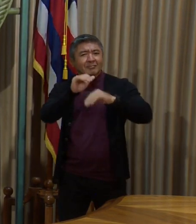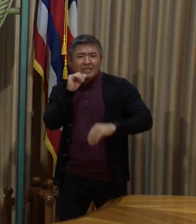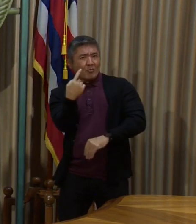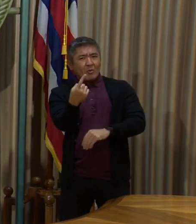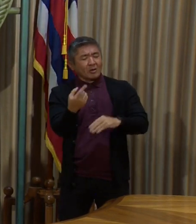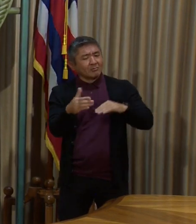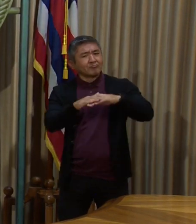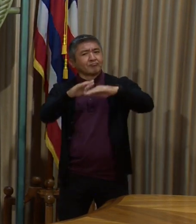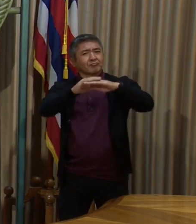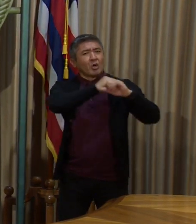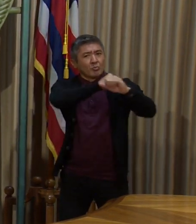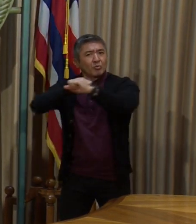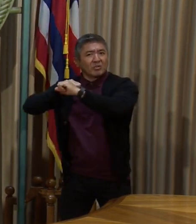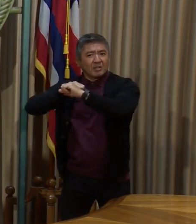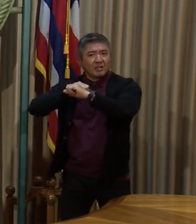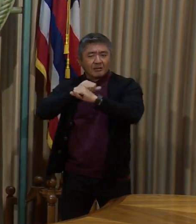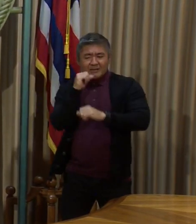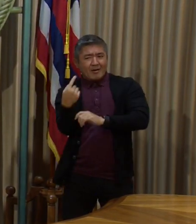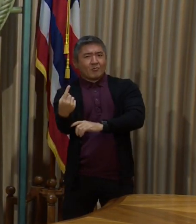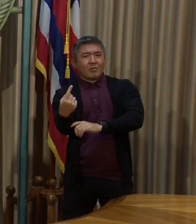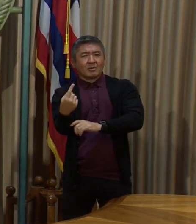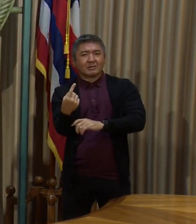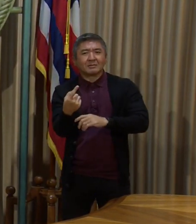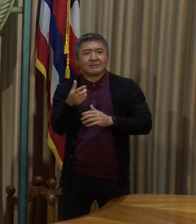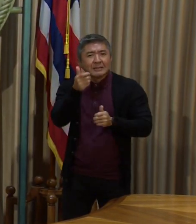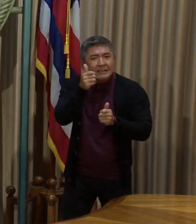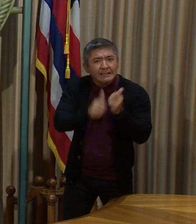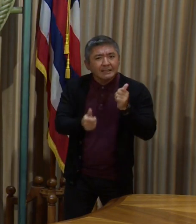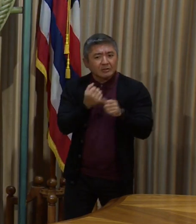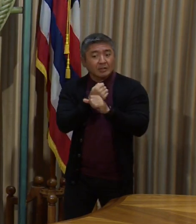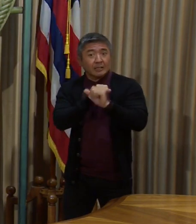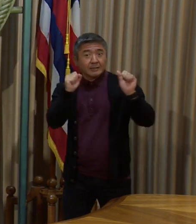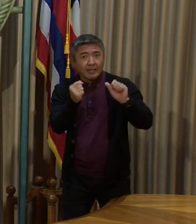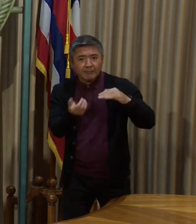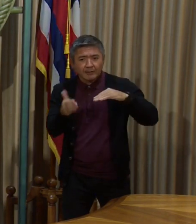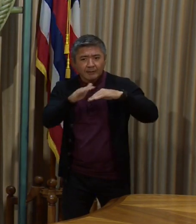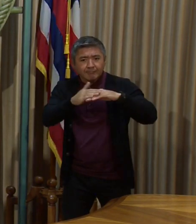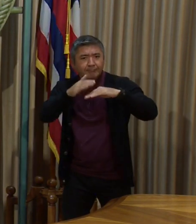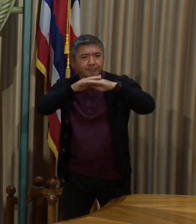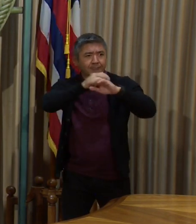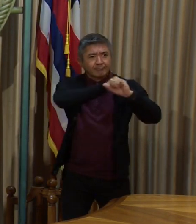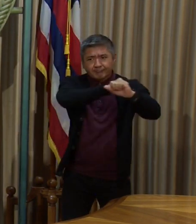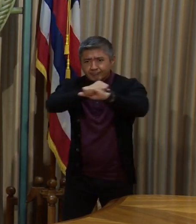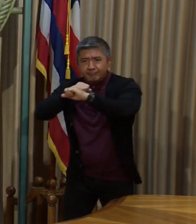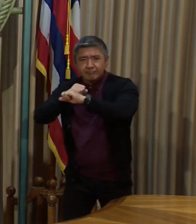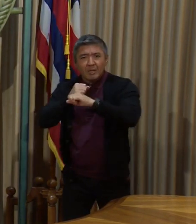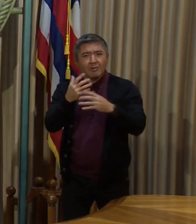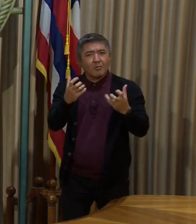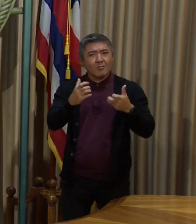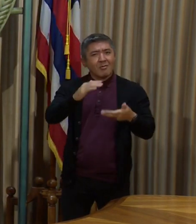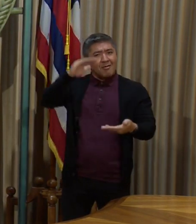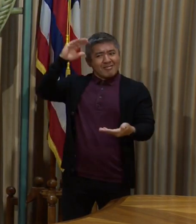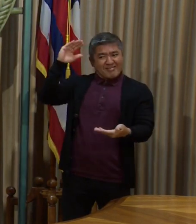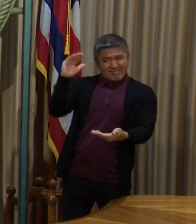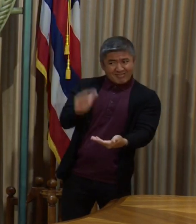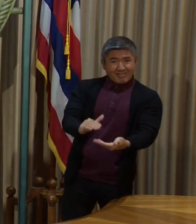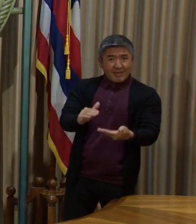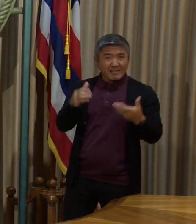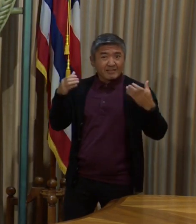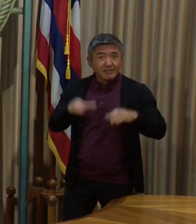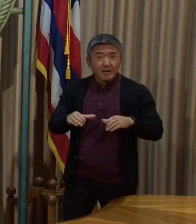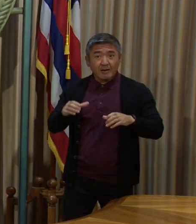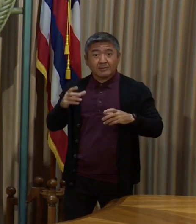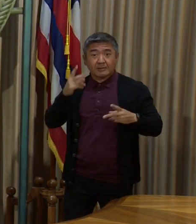every layer is important to reduce incoming travelers who are